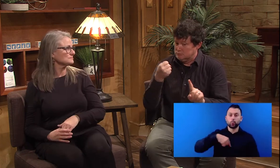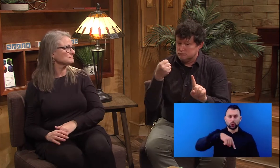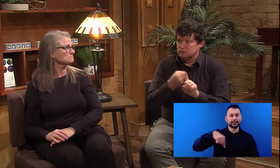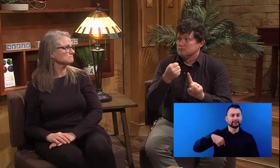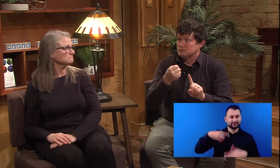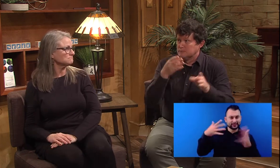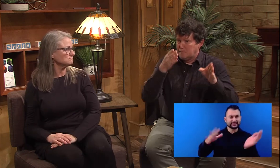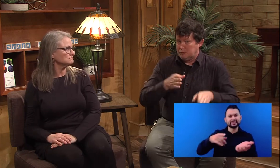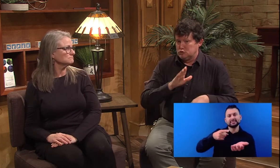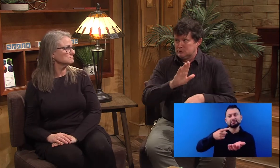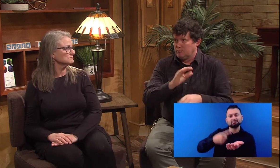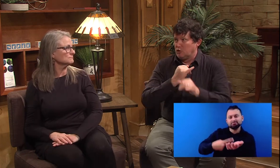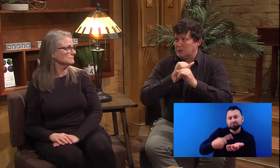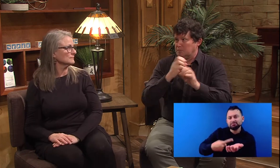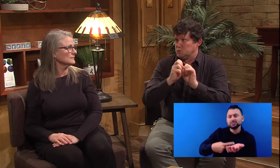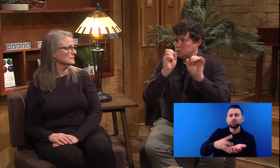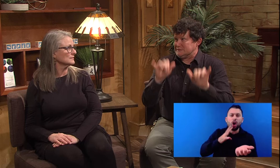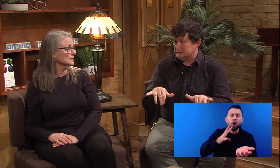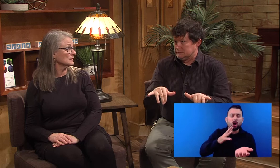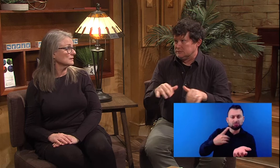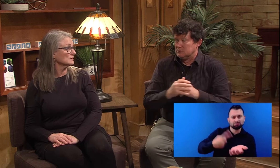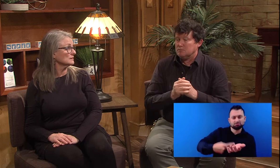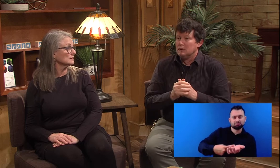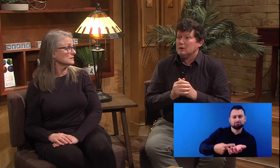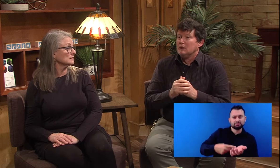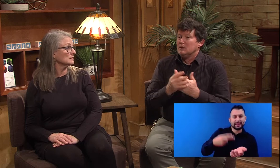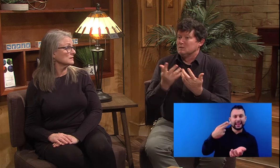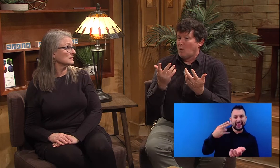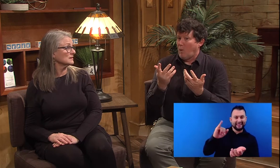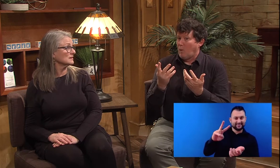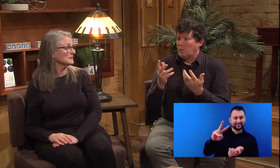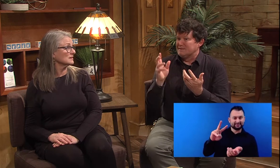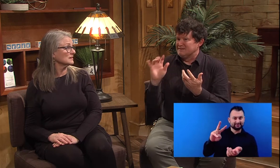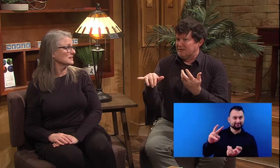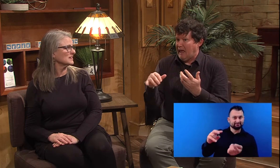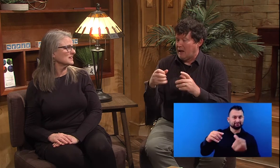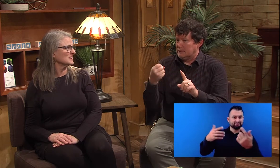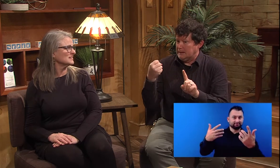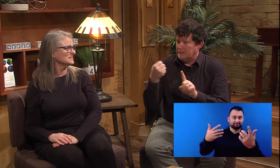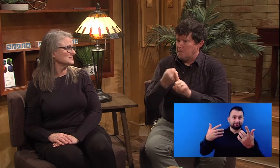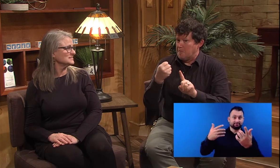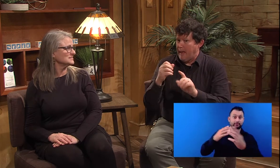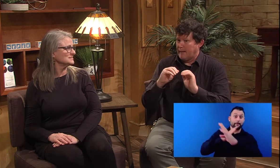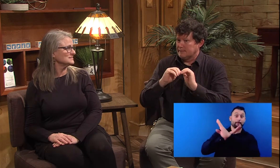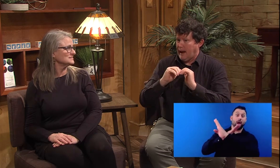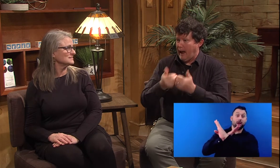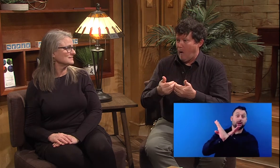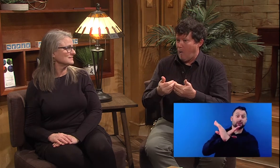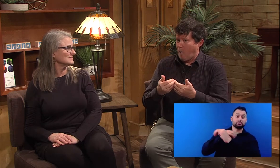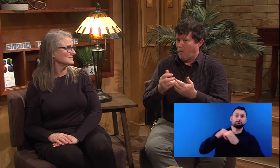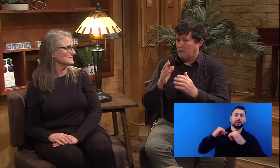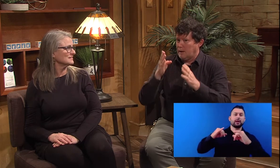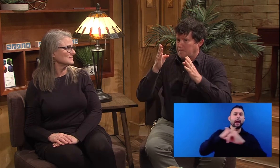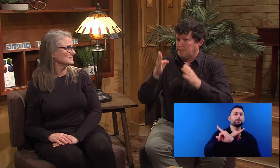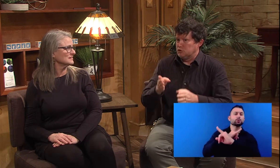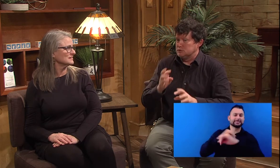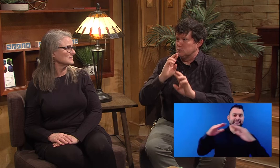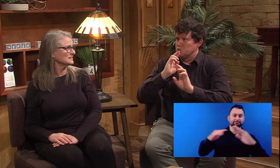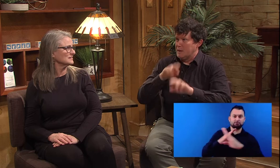We had already talked about how HIV affects the immune system and how it impacts someone's